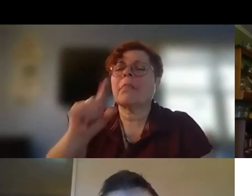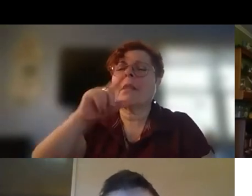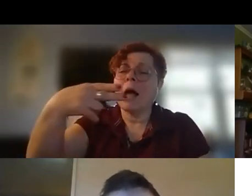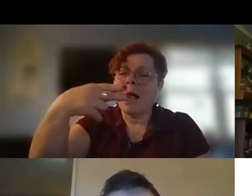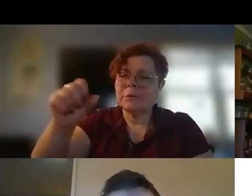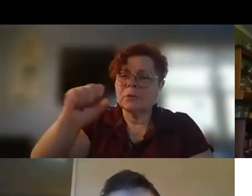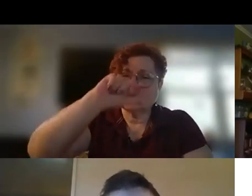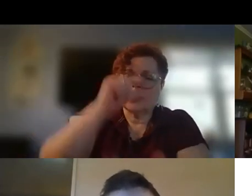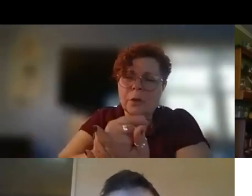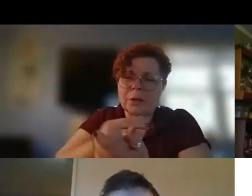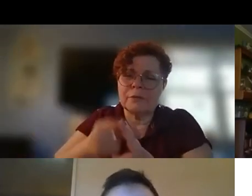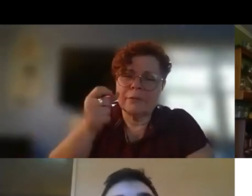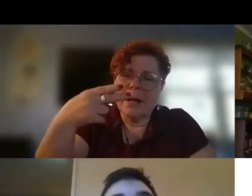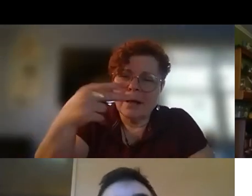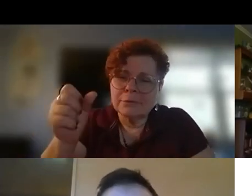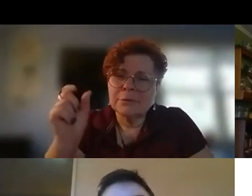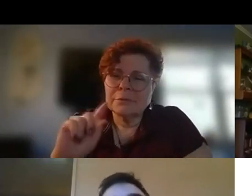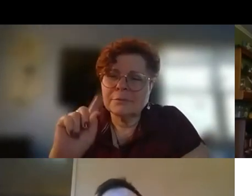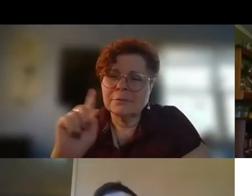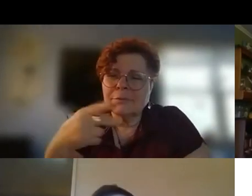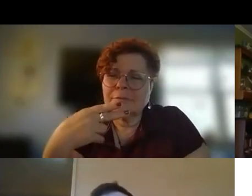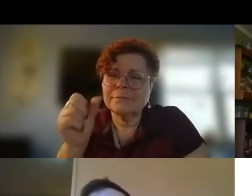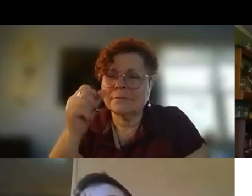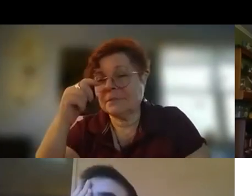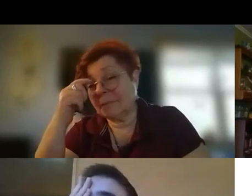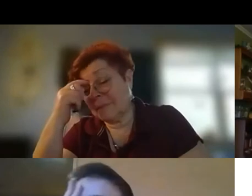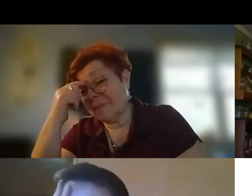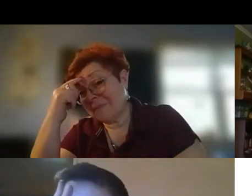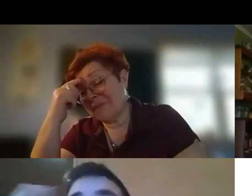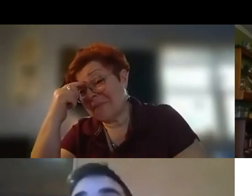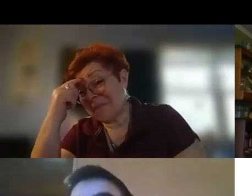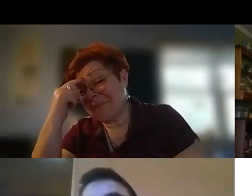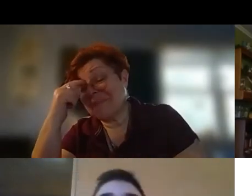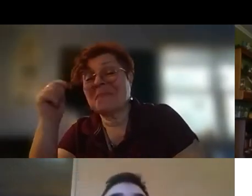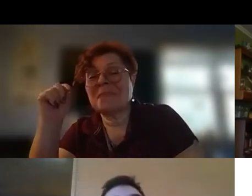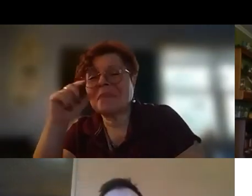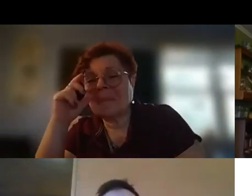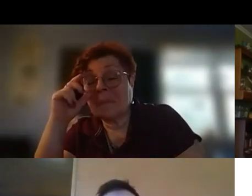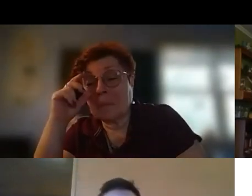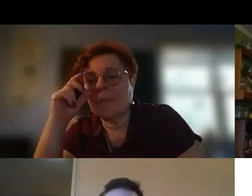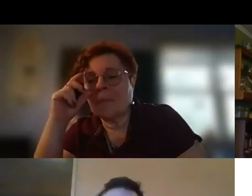what high school oh high school done okay that's okay i'm from pickerton academy